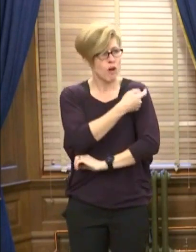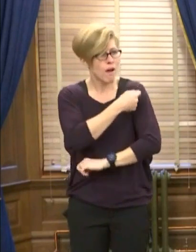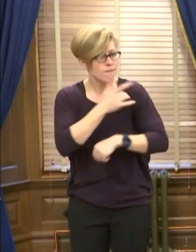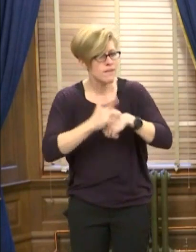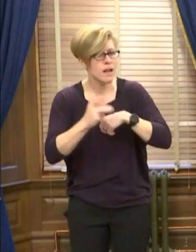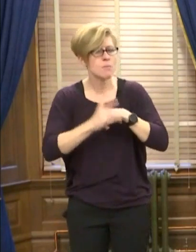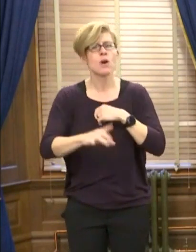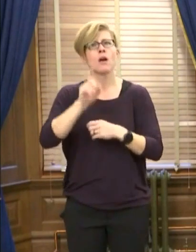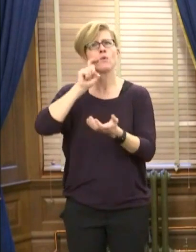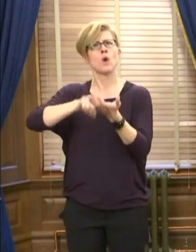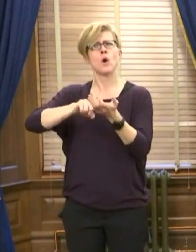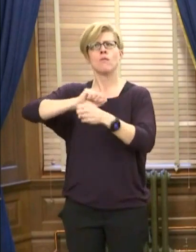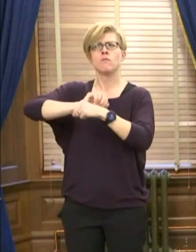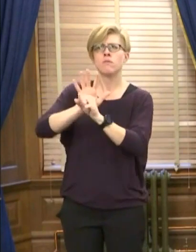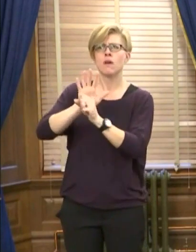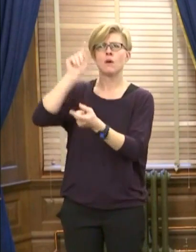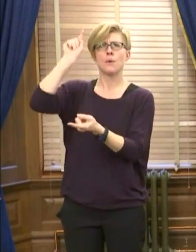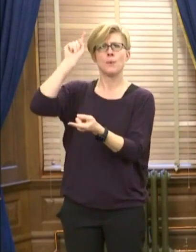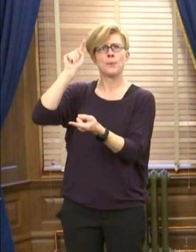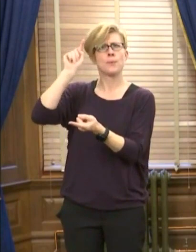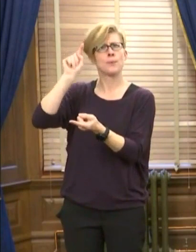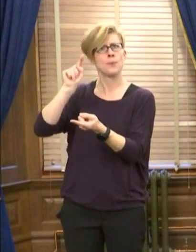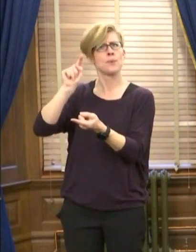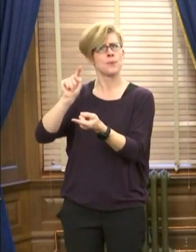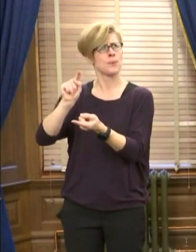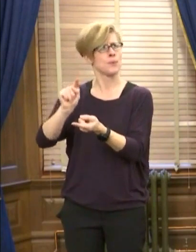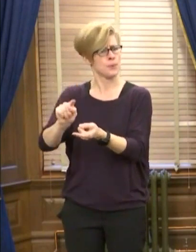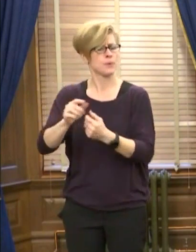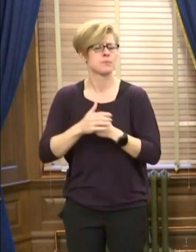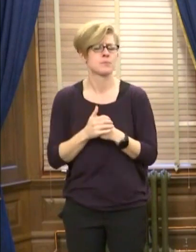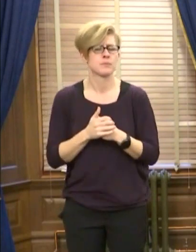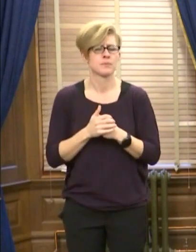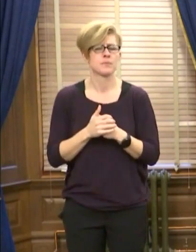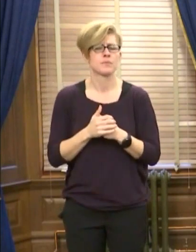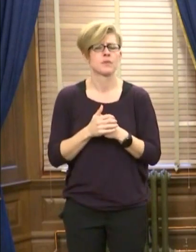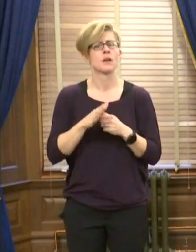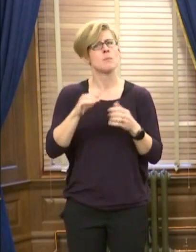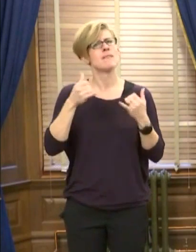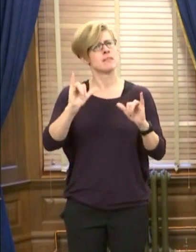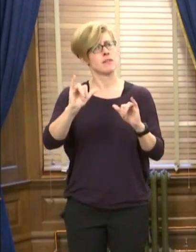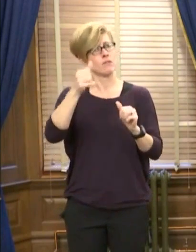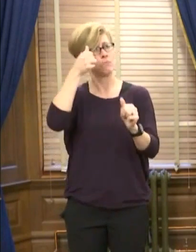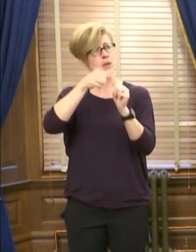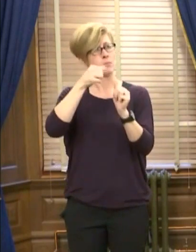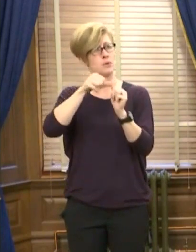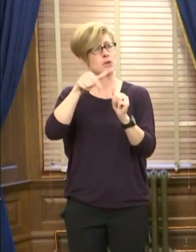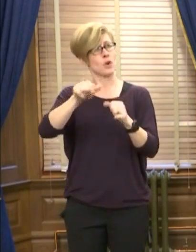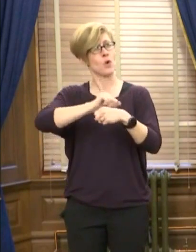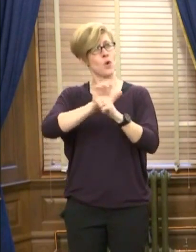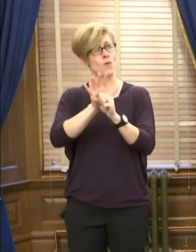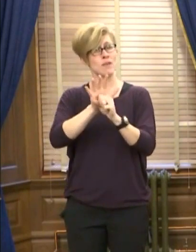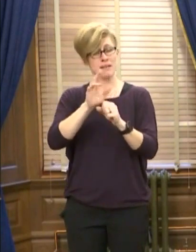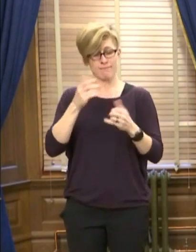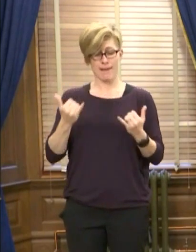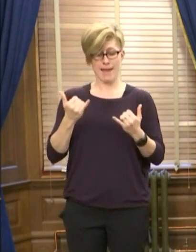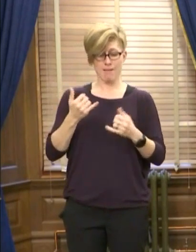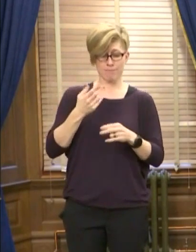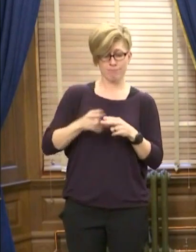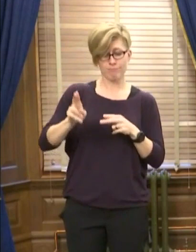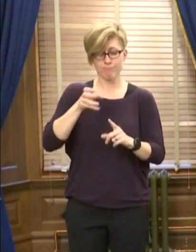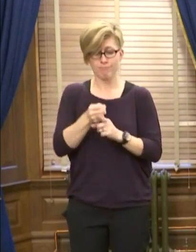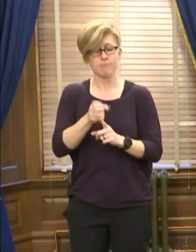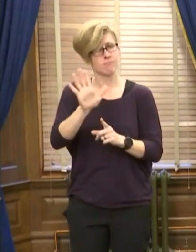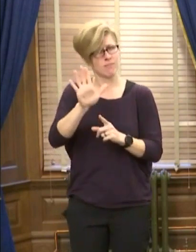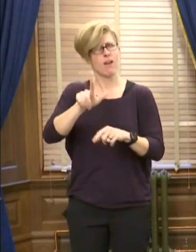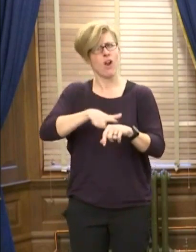downward. But we also must continue to think about the pandemic's long-term implications. Over the past